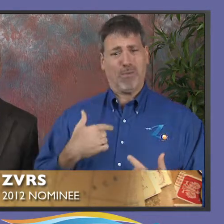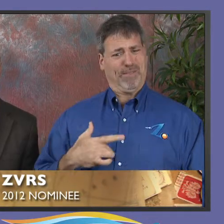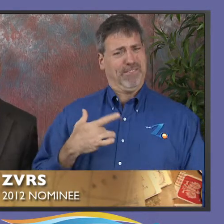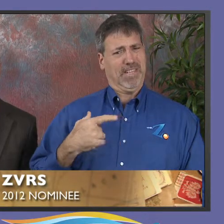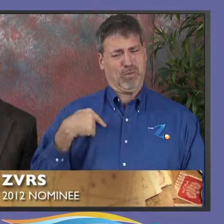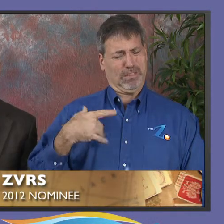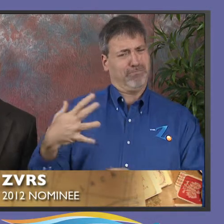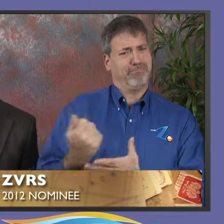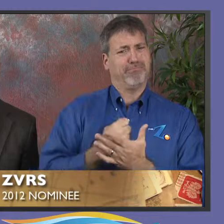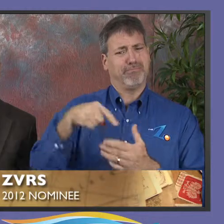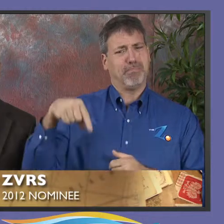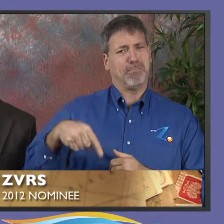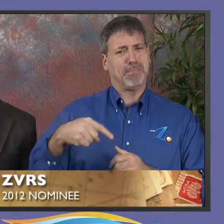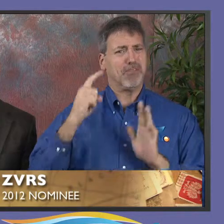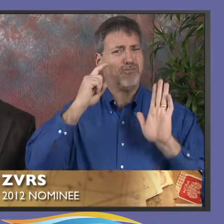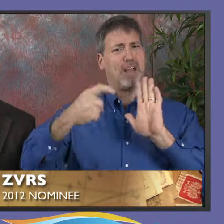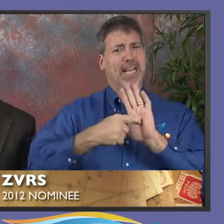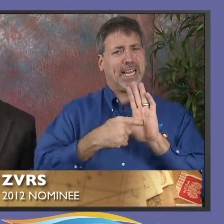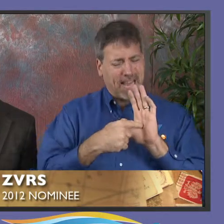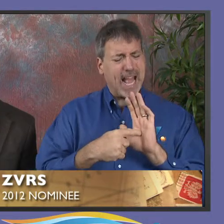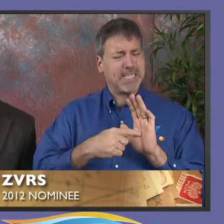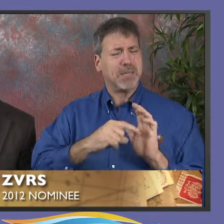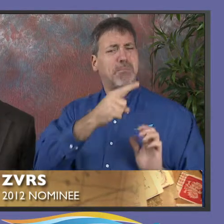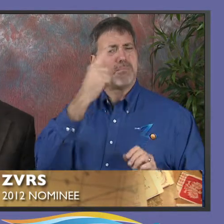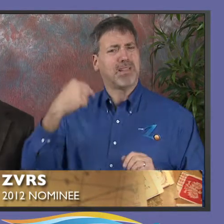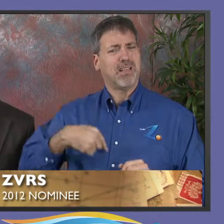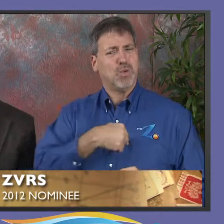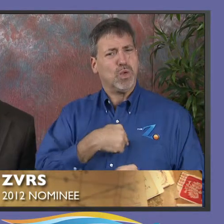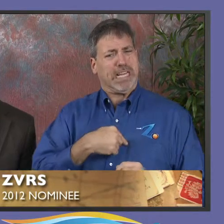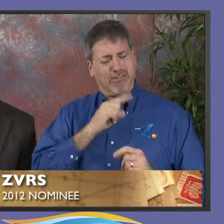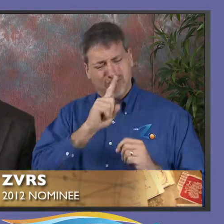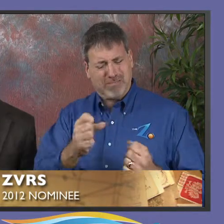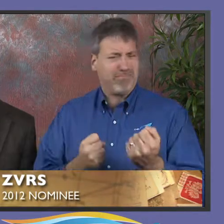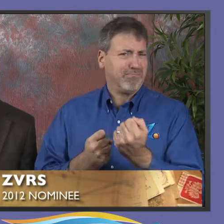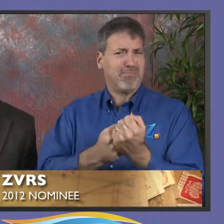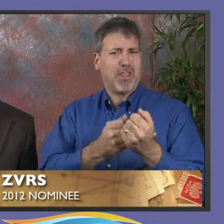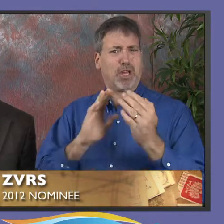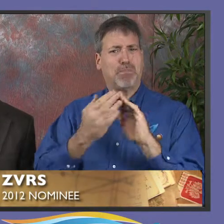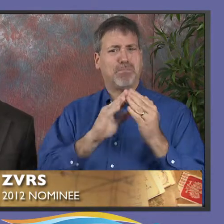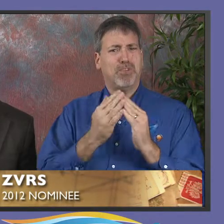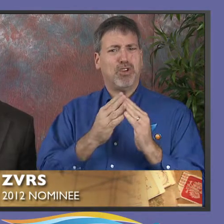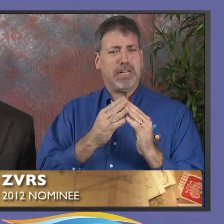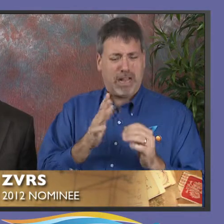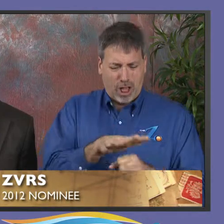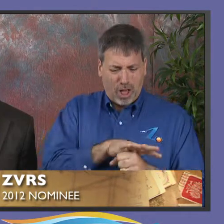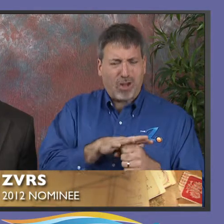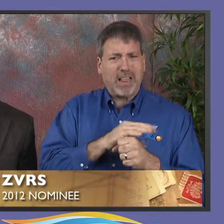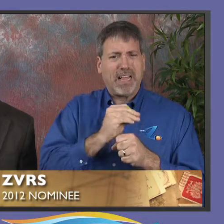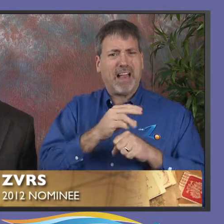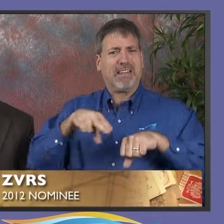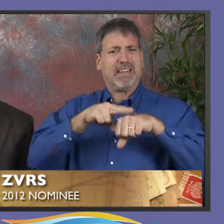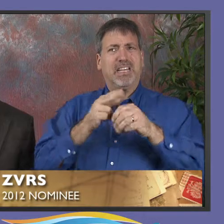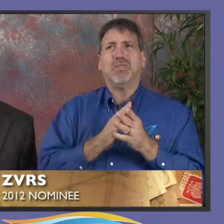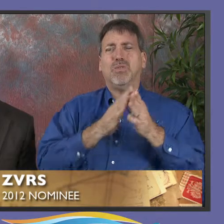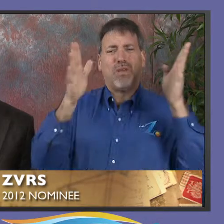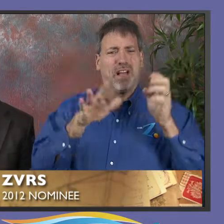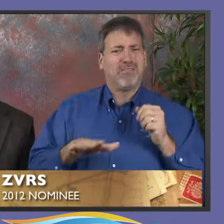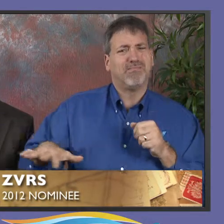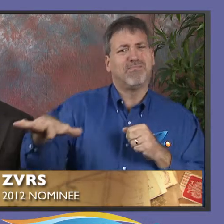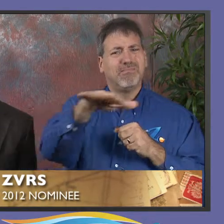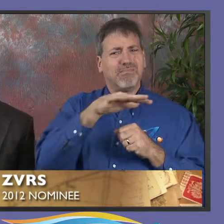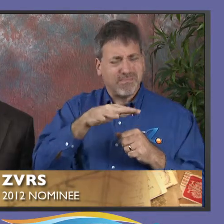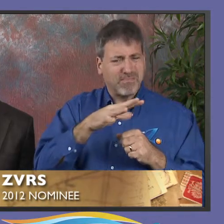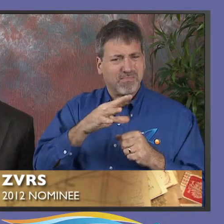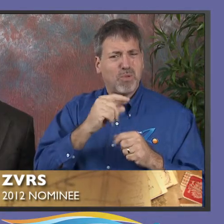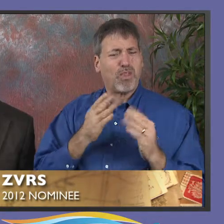Today, why we feel we deserve this recognition is because we are true supporters of